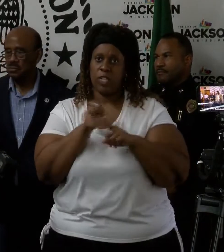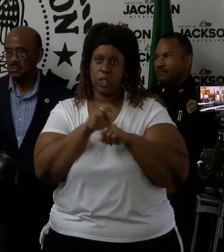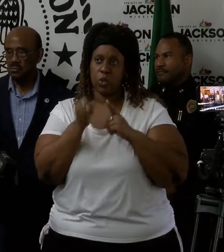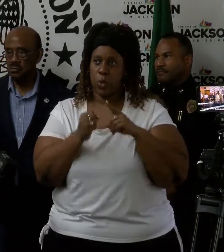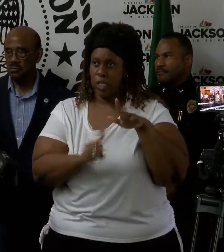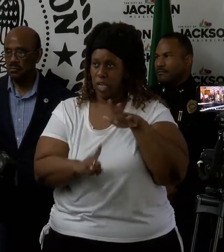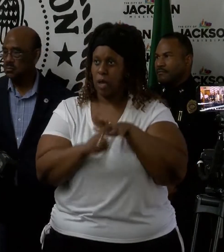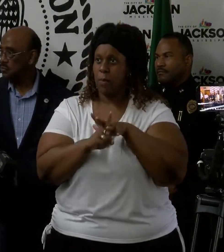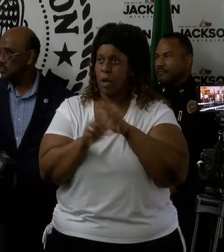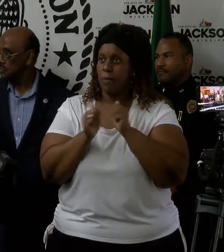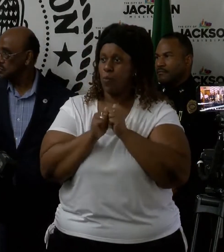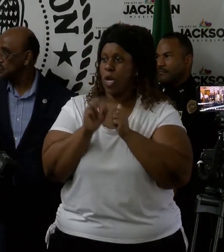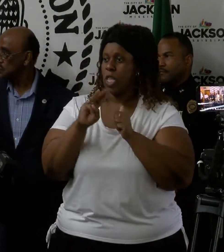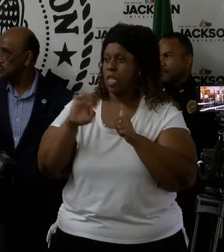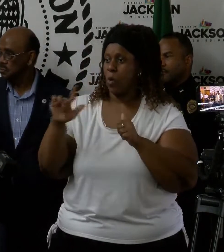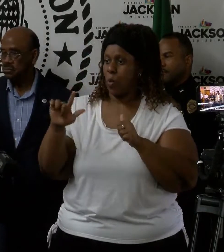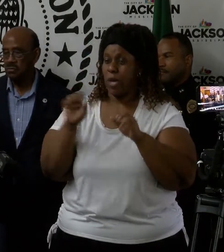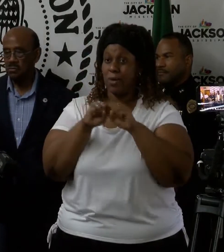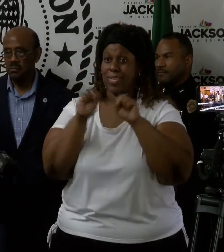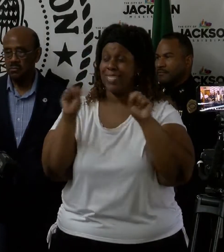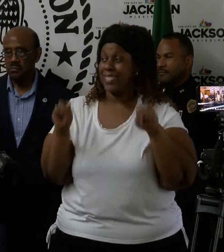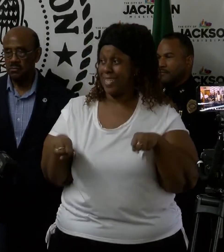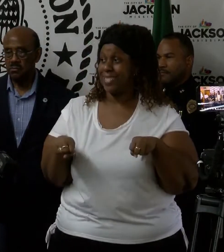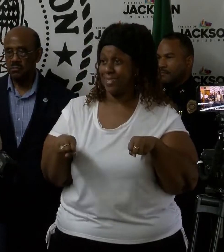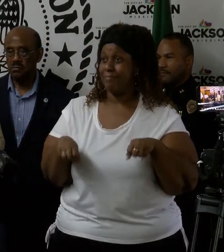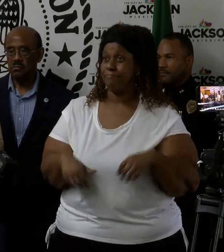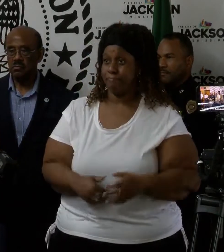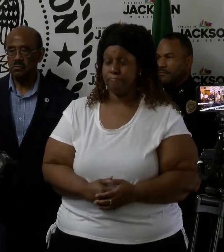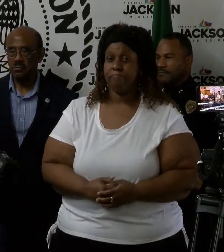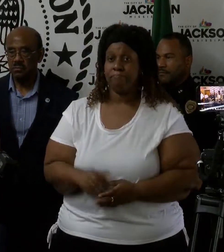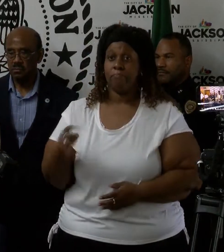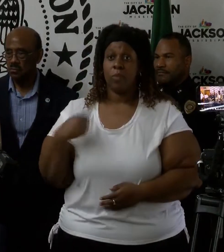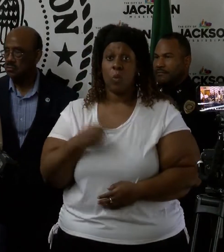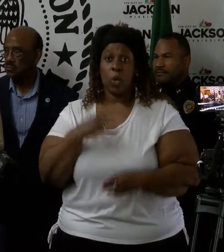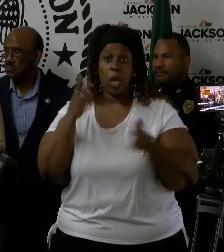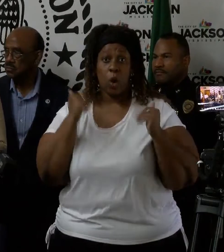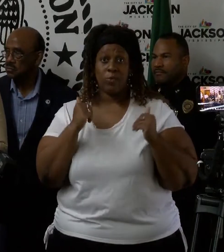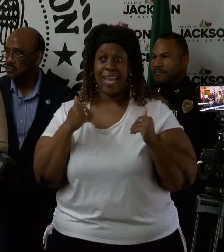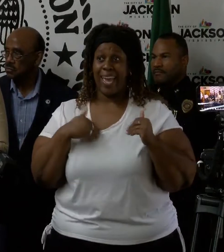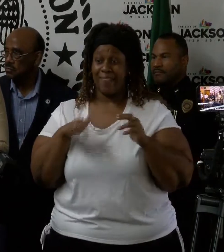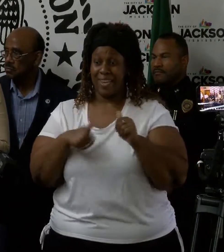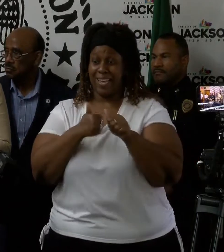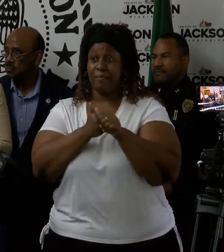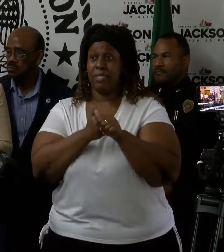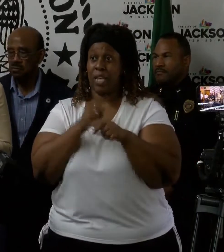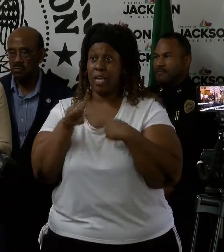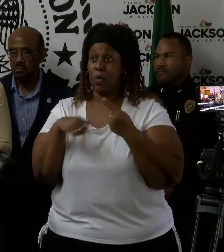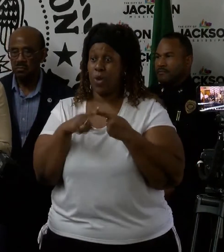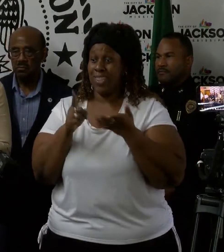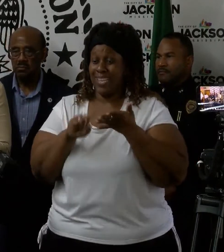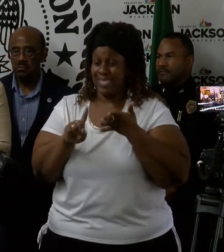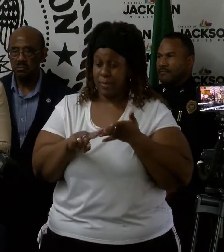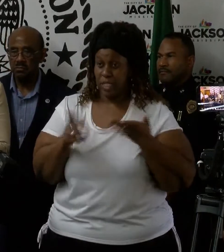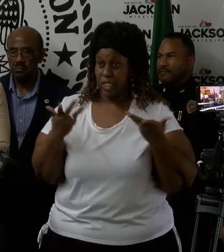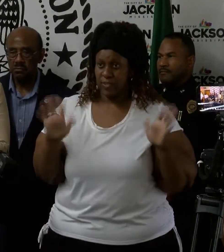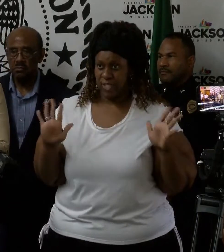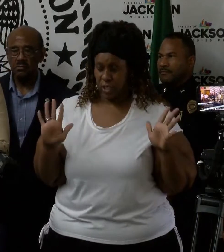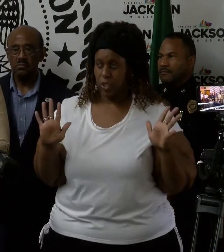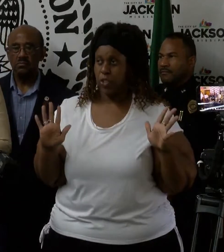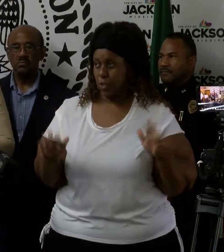with the well system as a relation to that. We hope to have an update once the inspection is complete